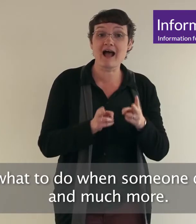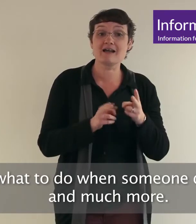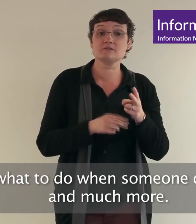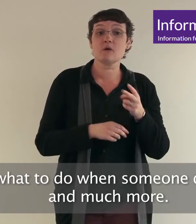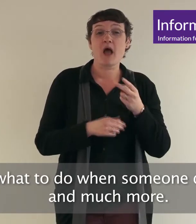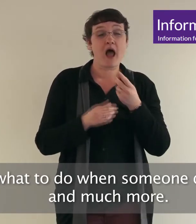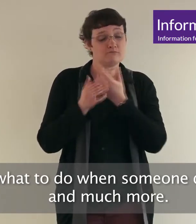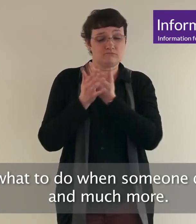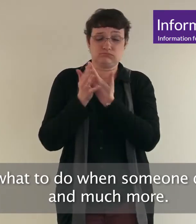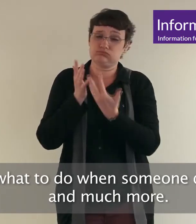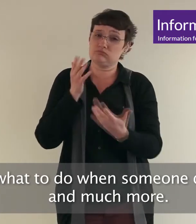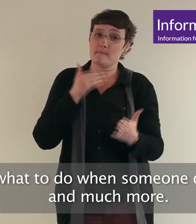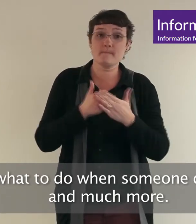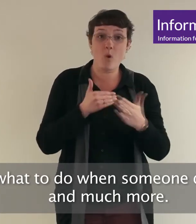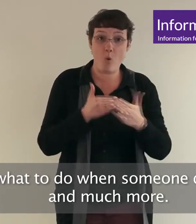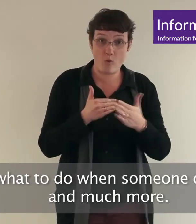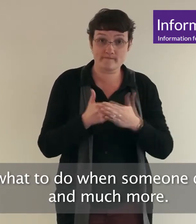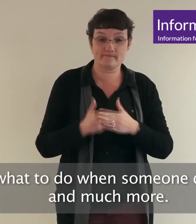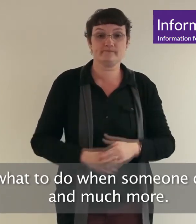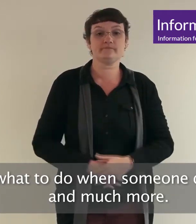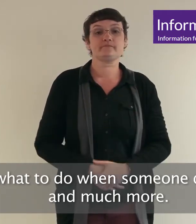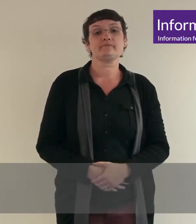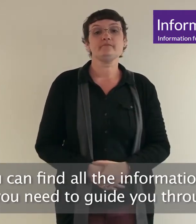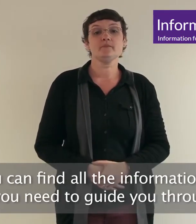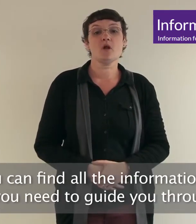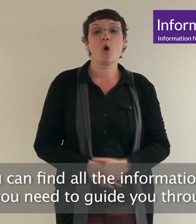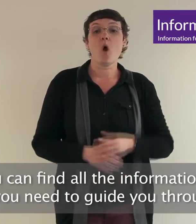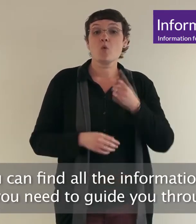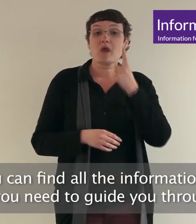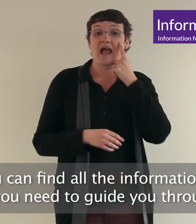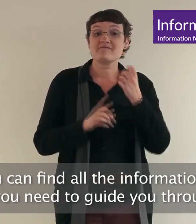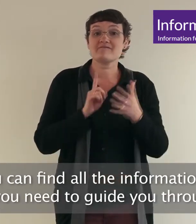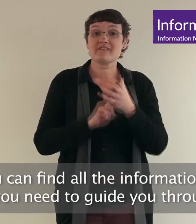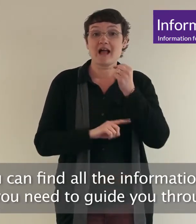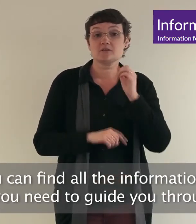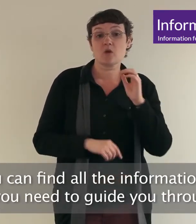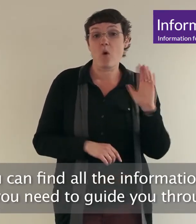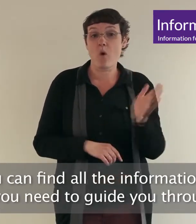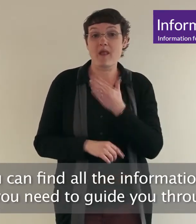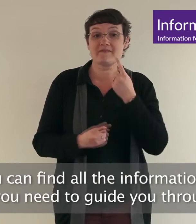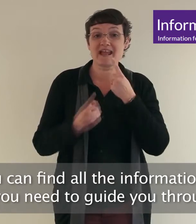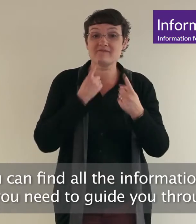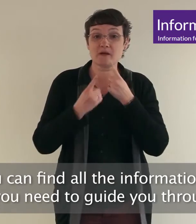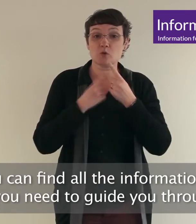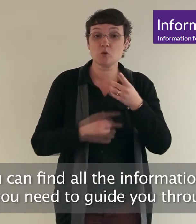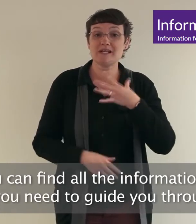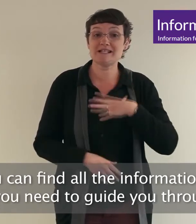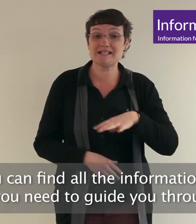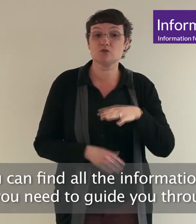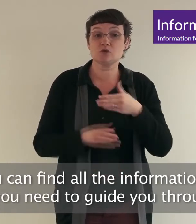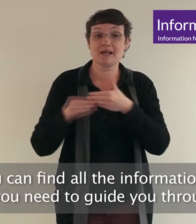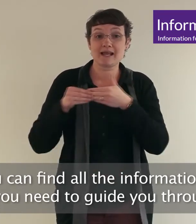You can find all the information that you need to guide you through step by step, helping you make choices and plan ahead.